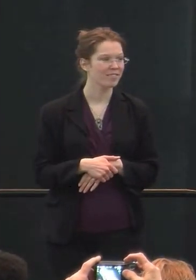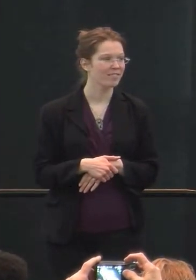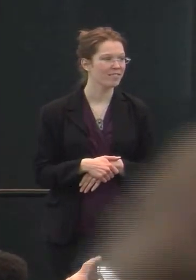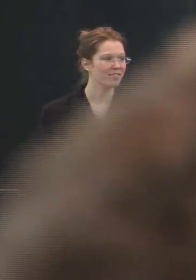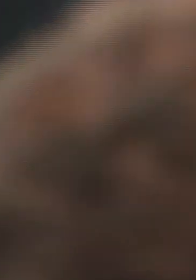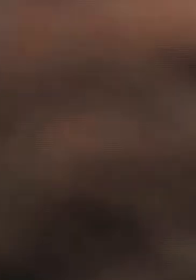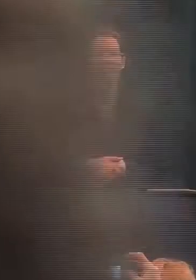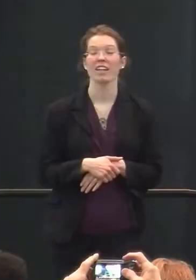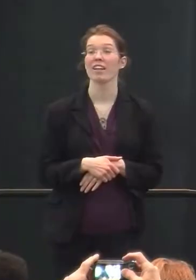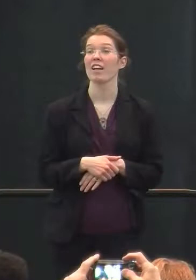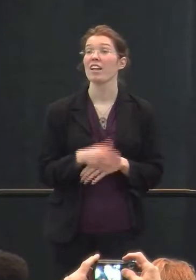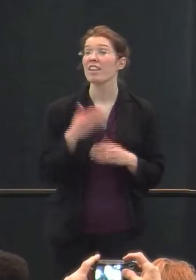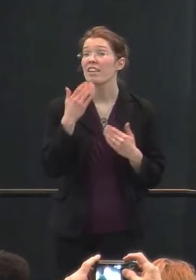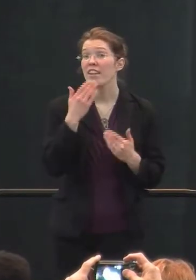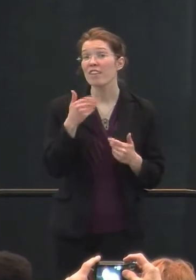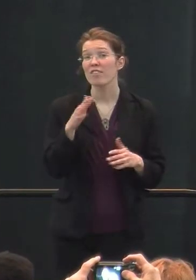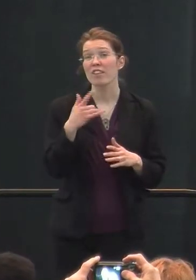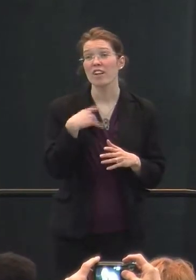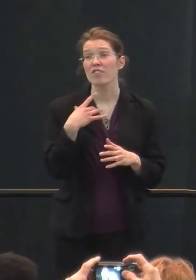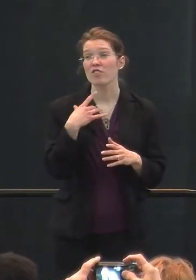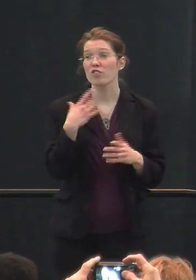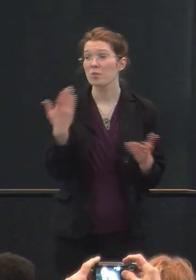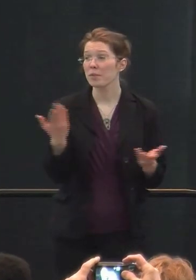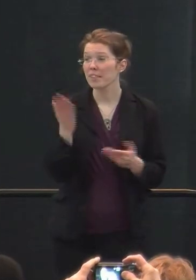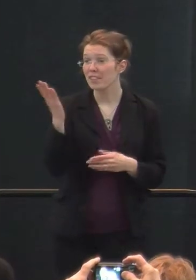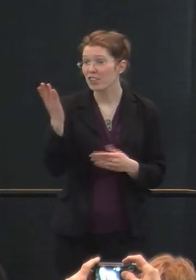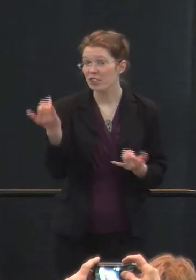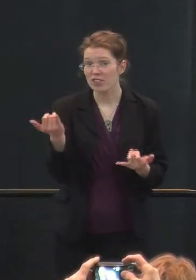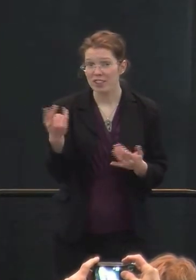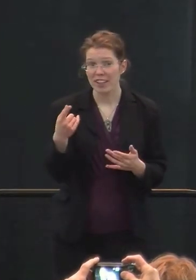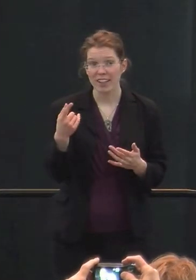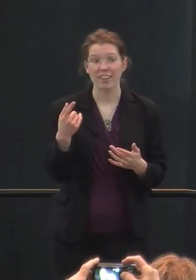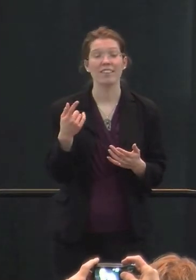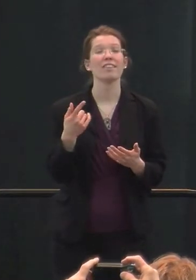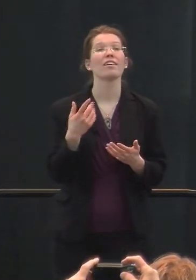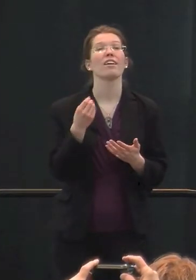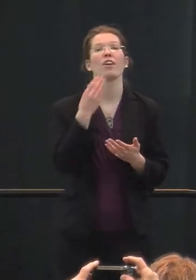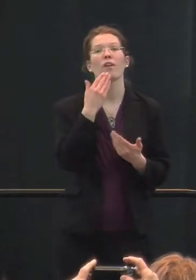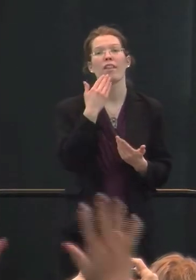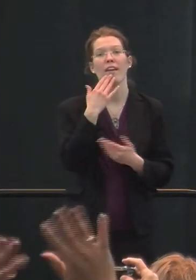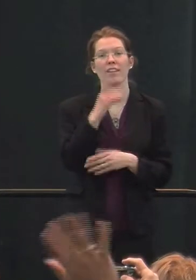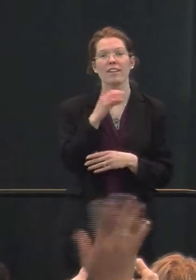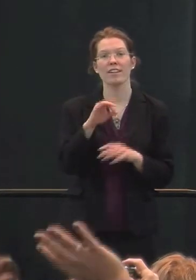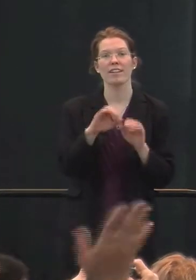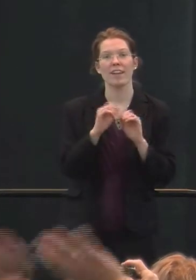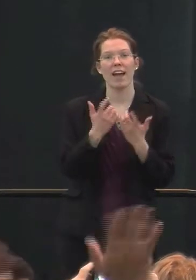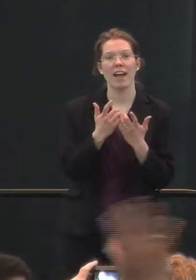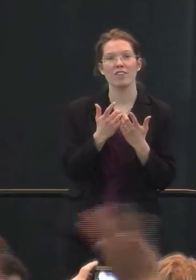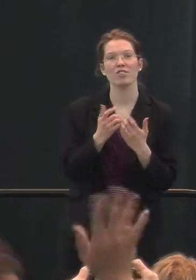Thank you for allowing us to appear today before you, and we'd like to also thank the DD Council